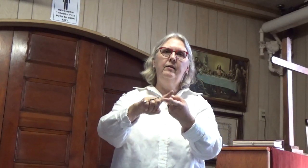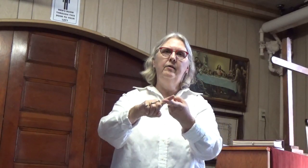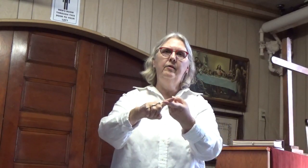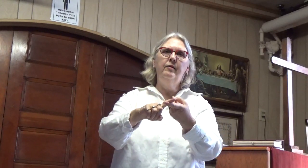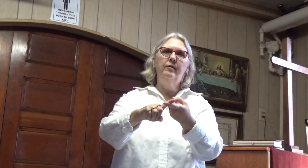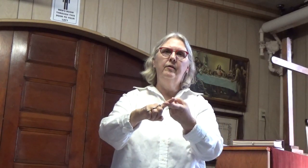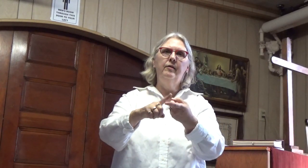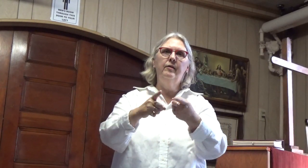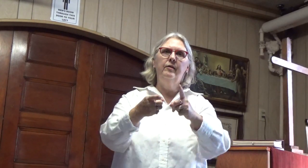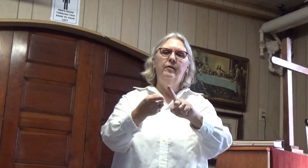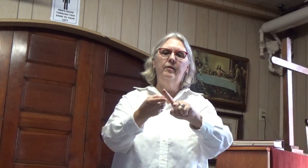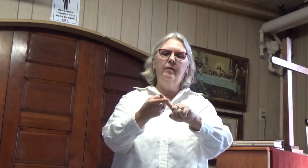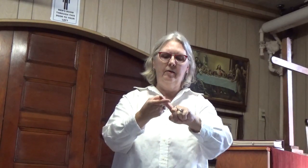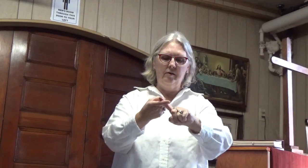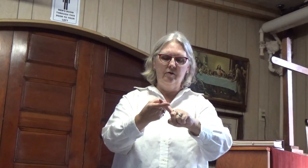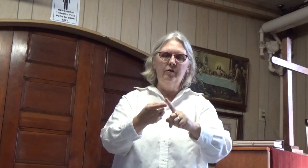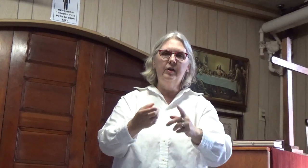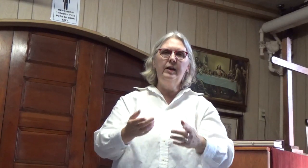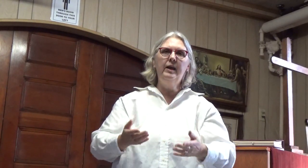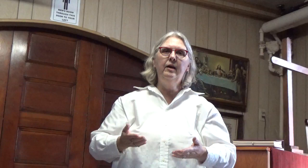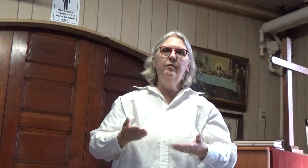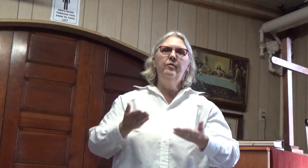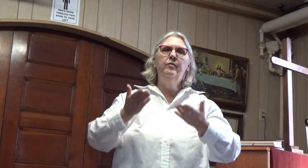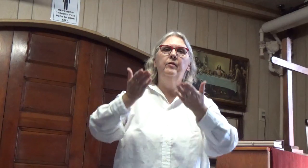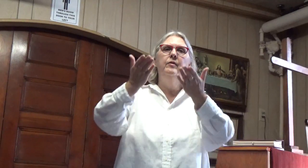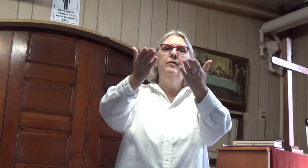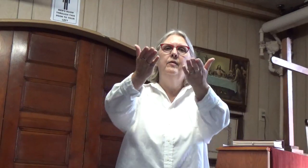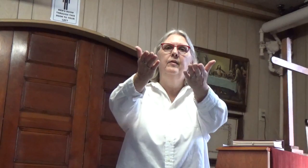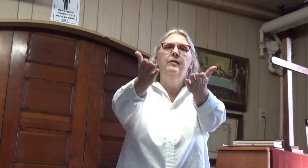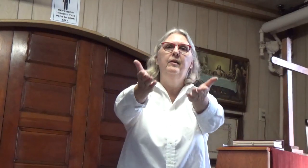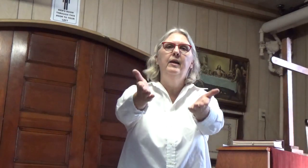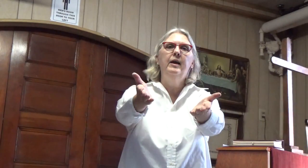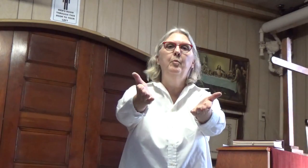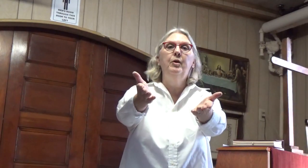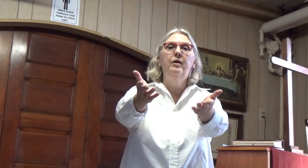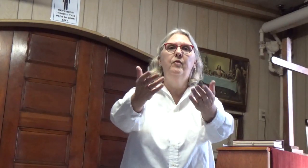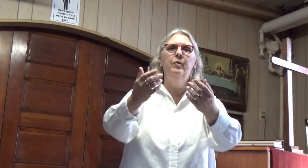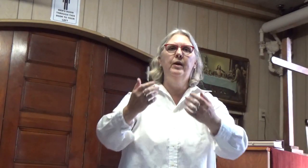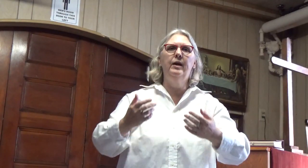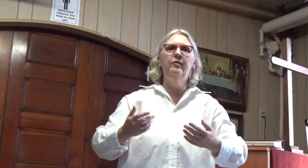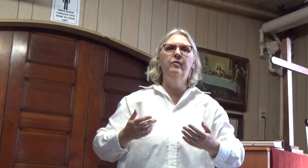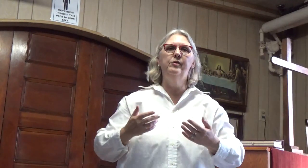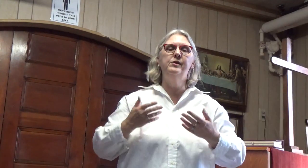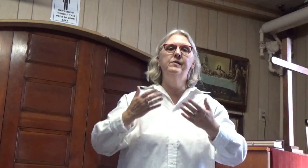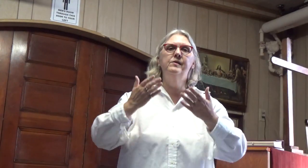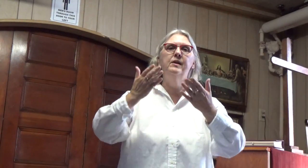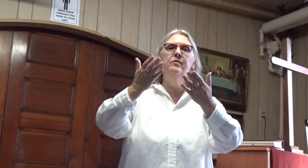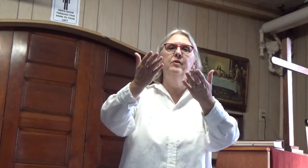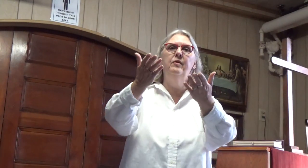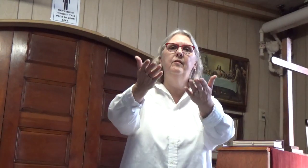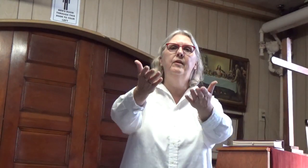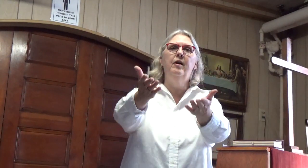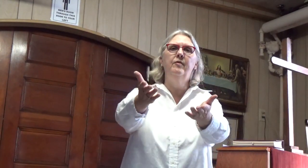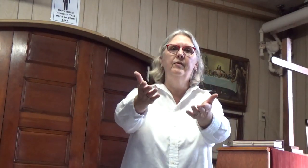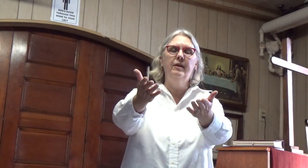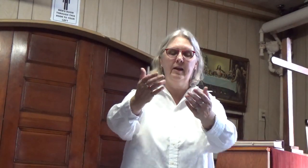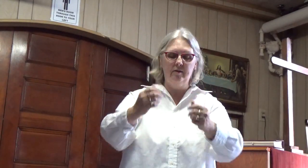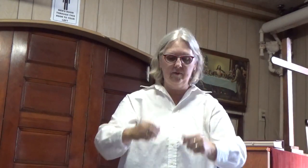to give. Like I'm going to give you a gift. Jesus gives us his love as a gift.